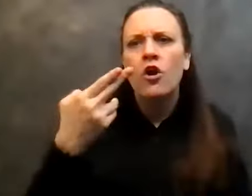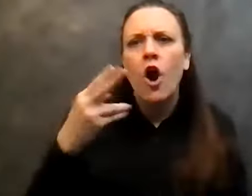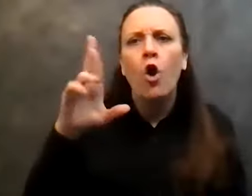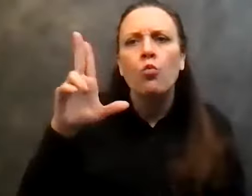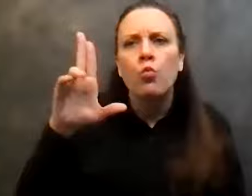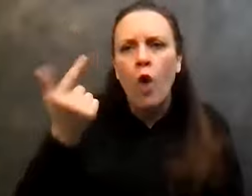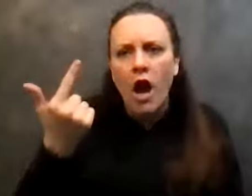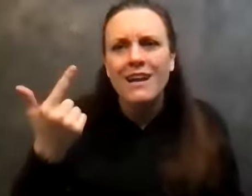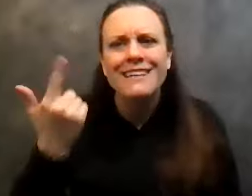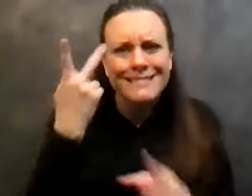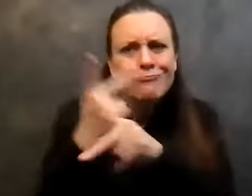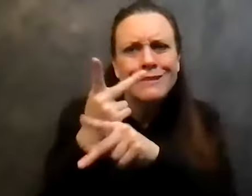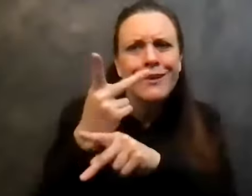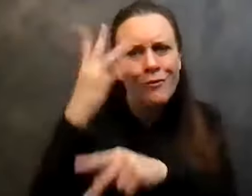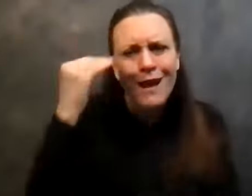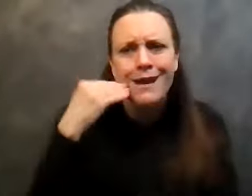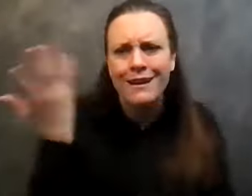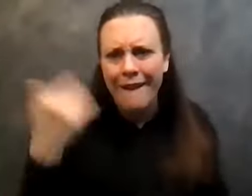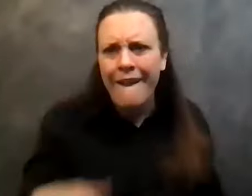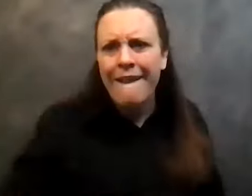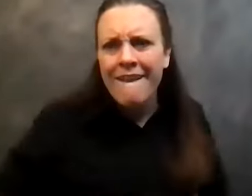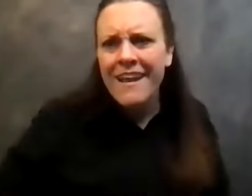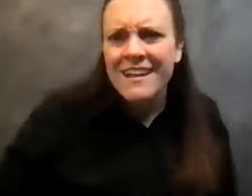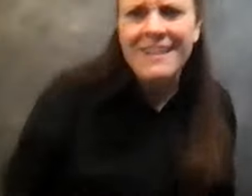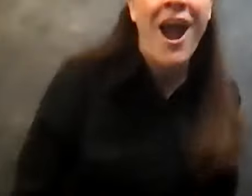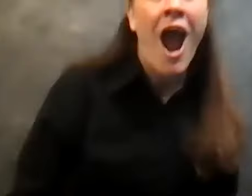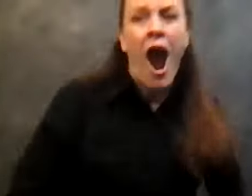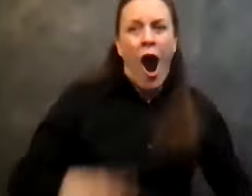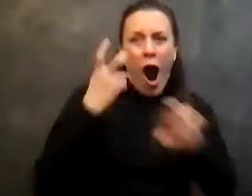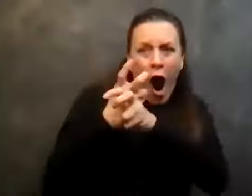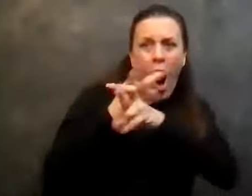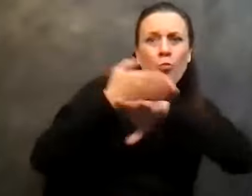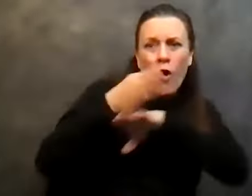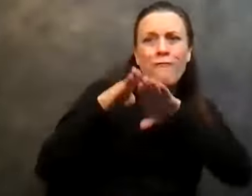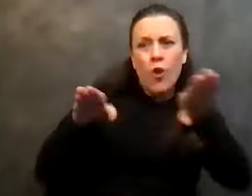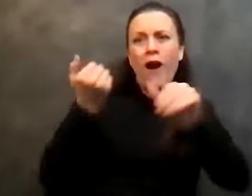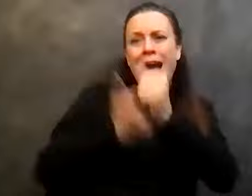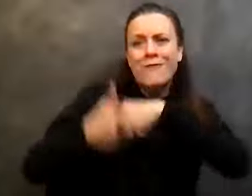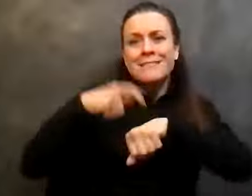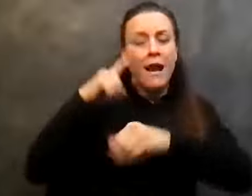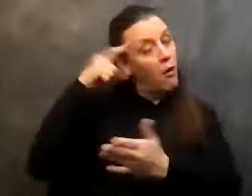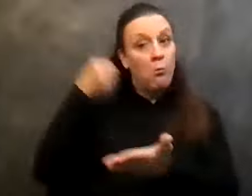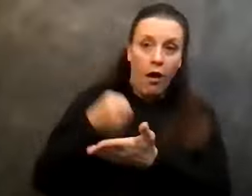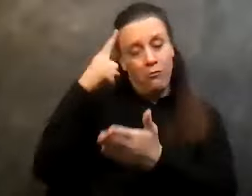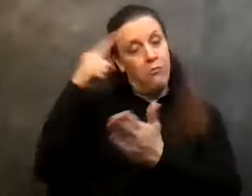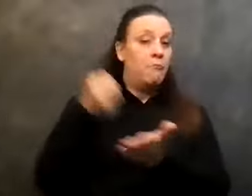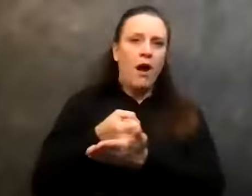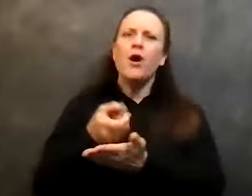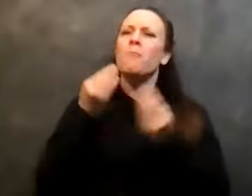You know, you got to bang your head on a hardwood floor every single night, you know, put down some wrestling mat or something.